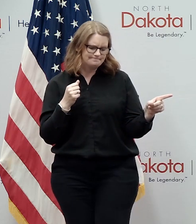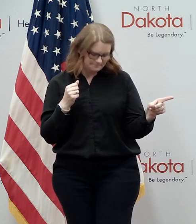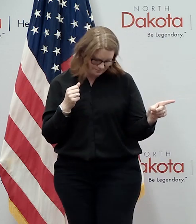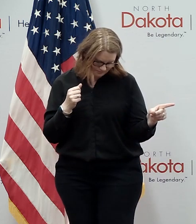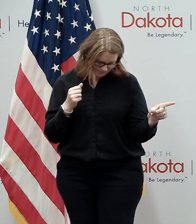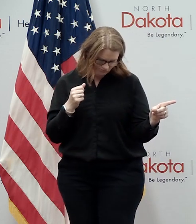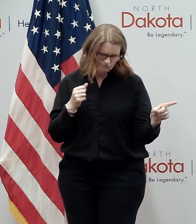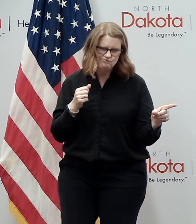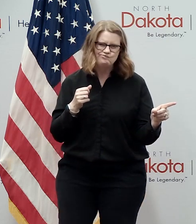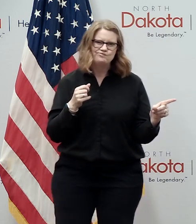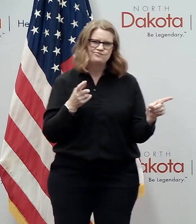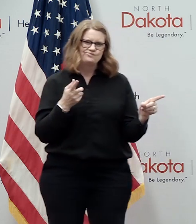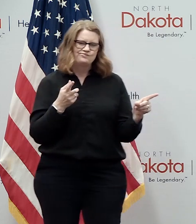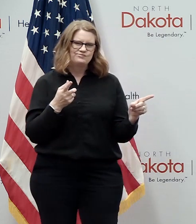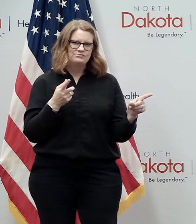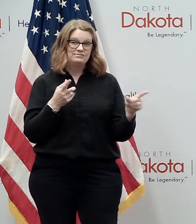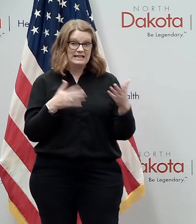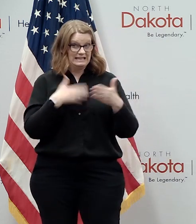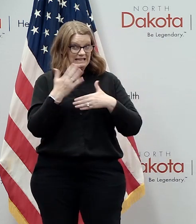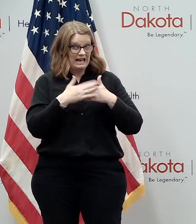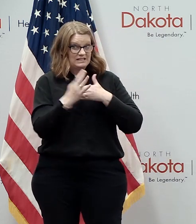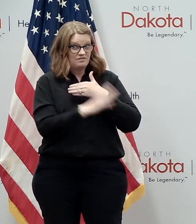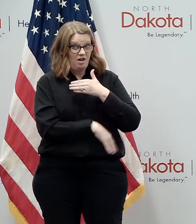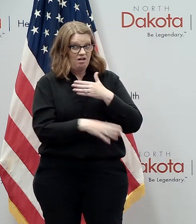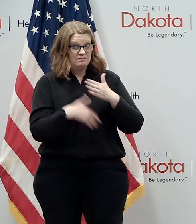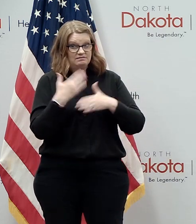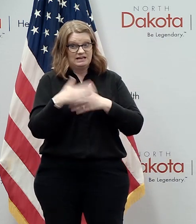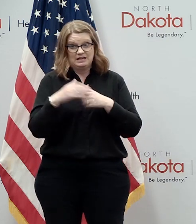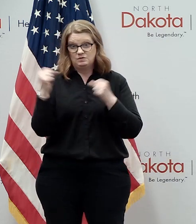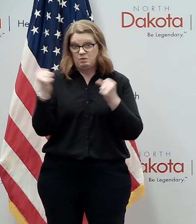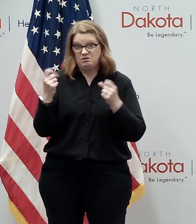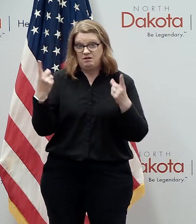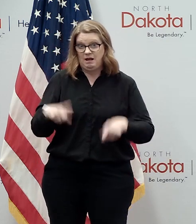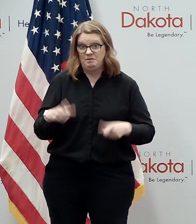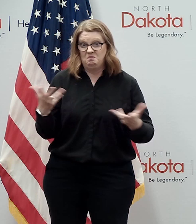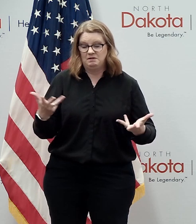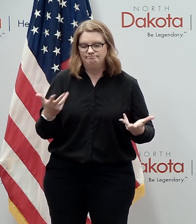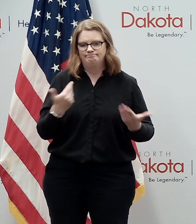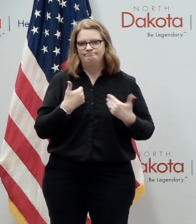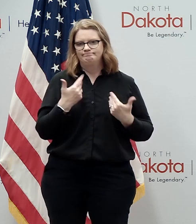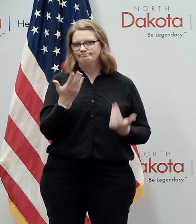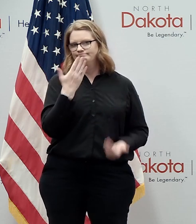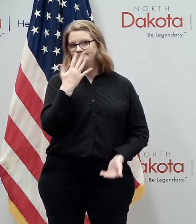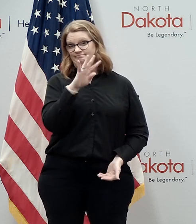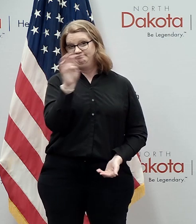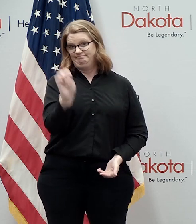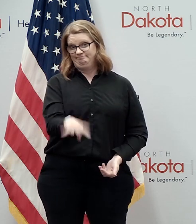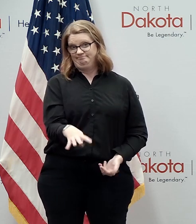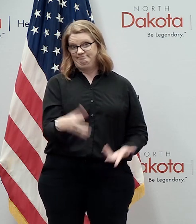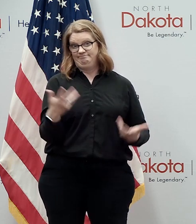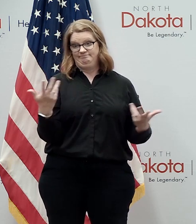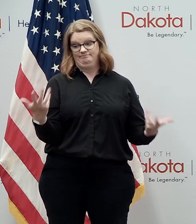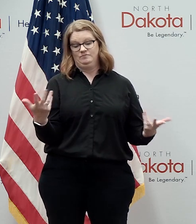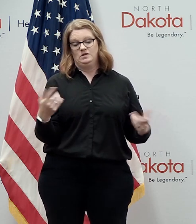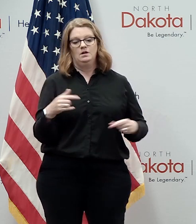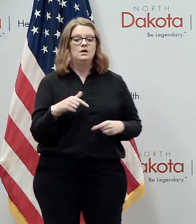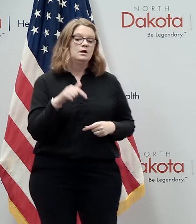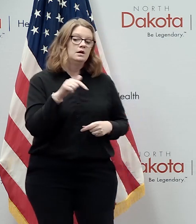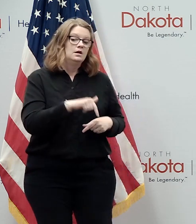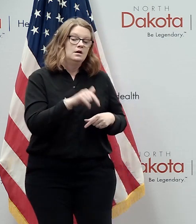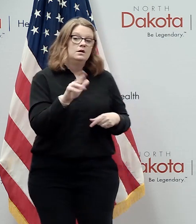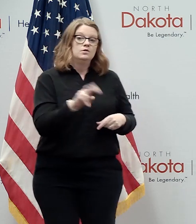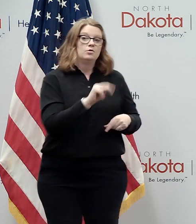completely because we don't know what's going to happen next fall or next winter but uh i mean when you take a look at at north dakota where uh